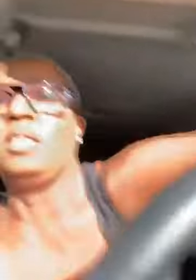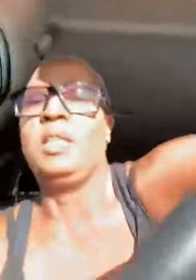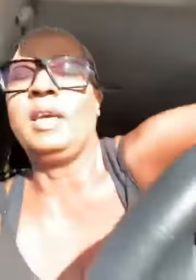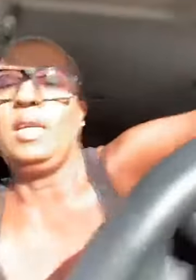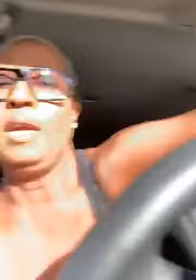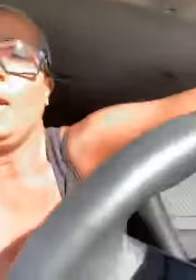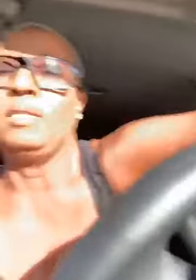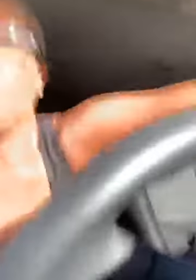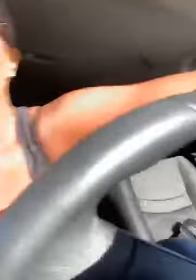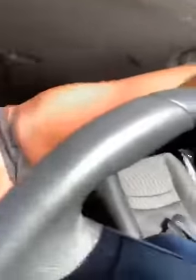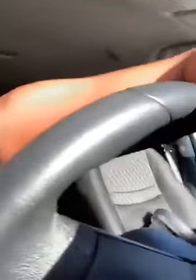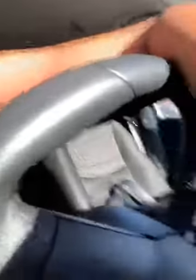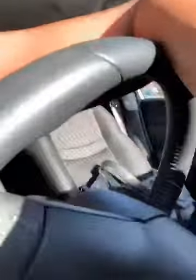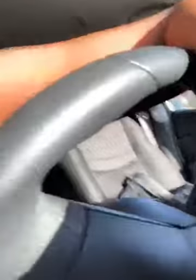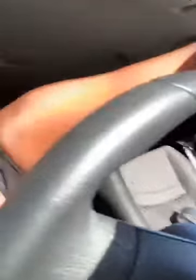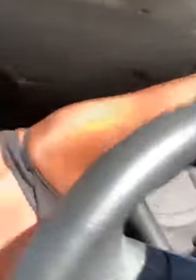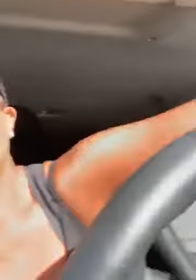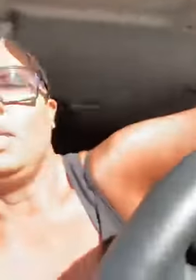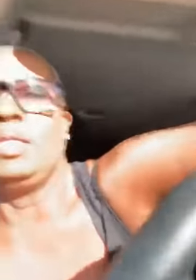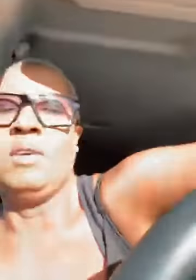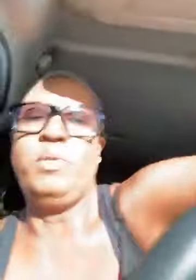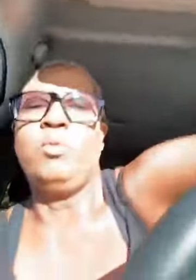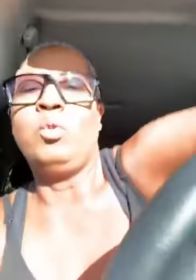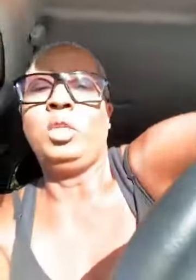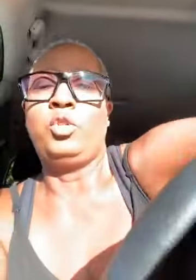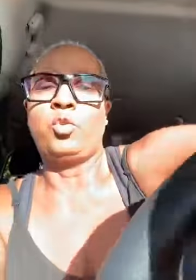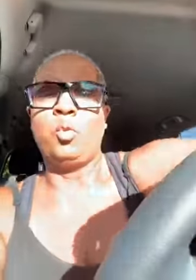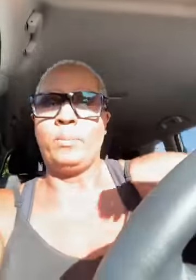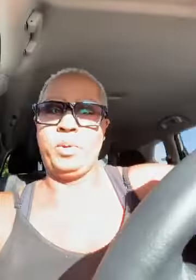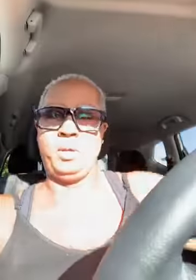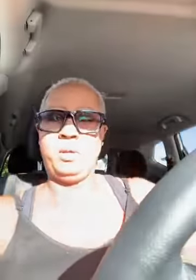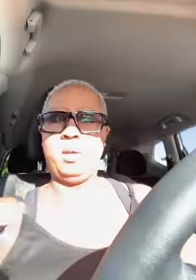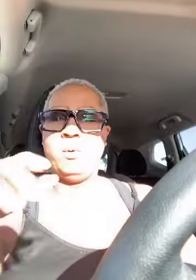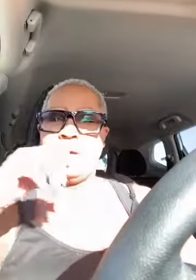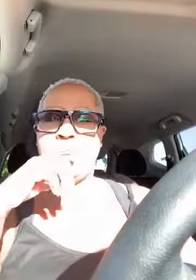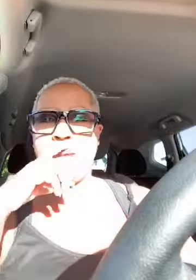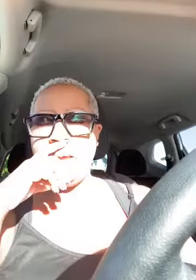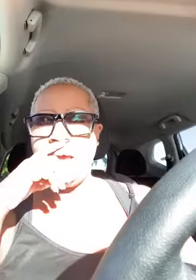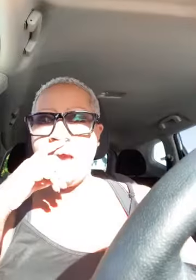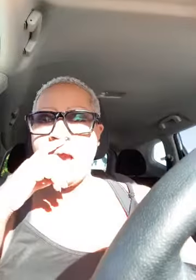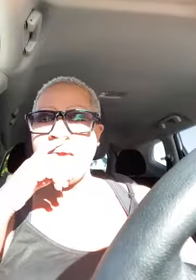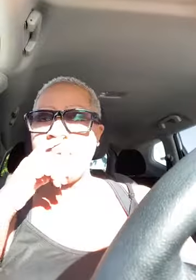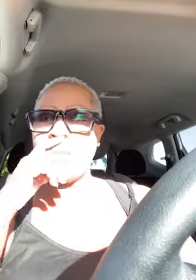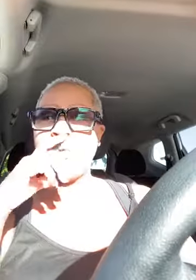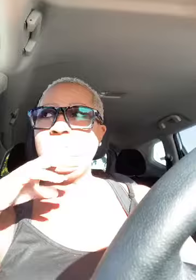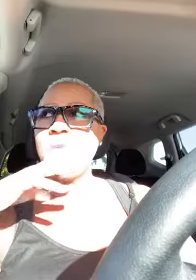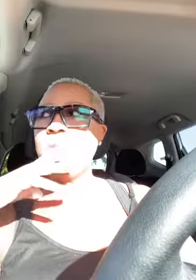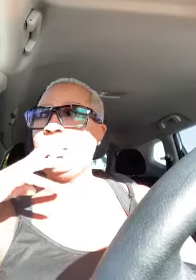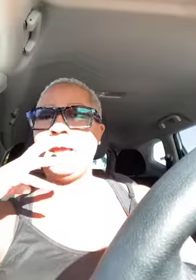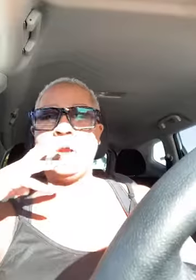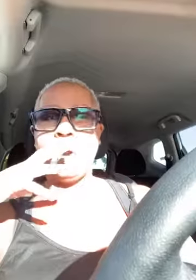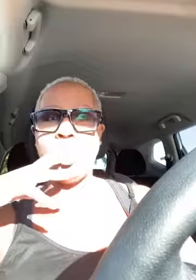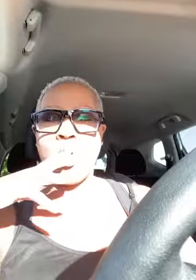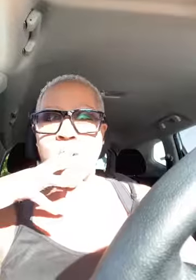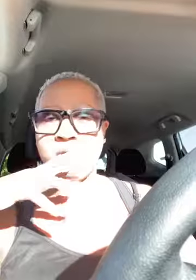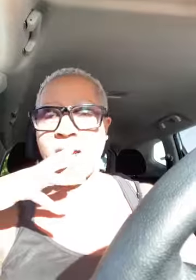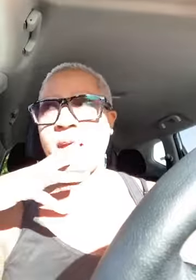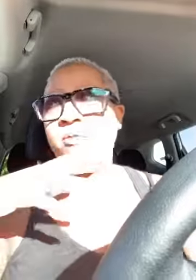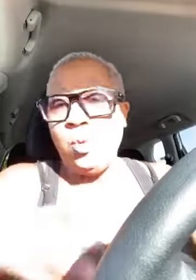together guys my my my things have been really tripping okay i am really like off i have you